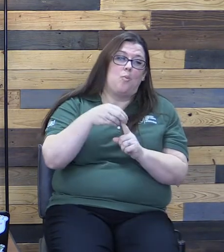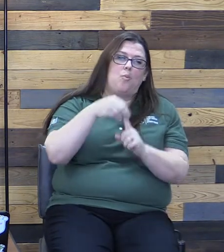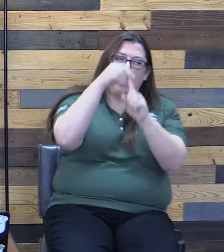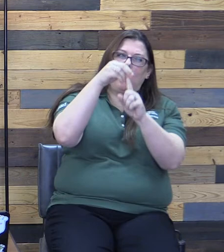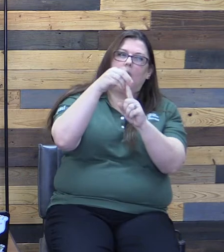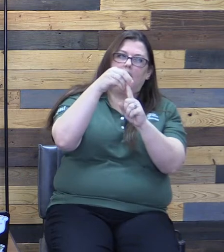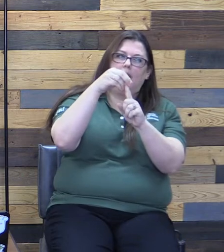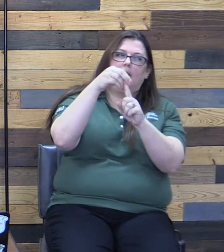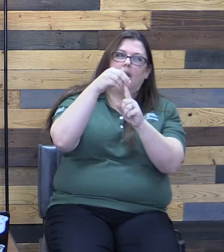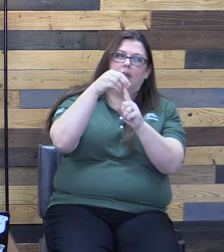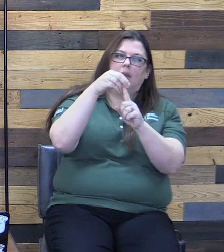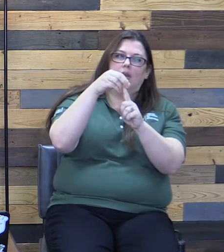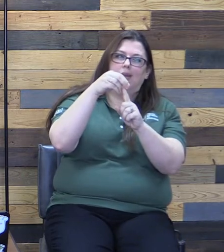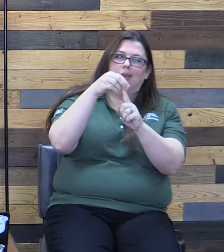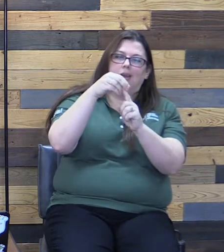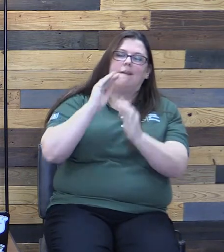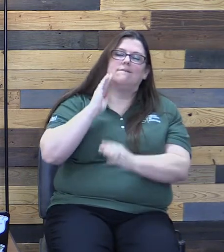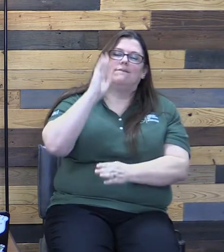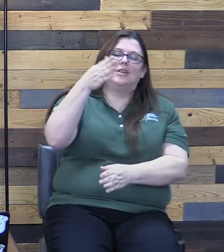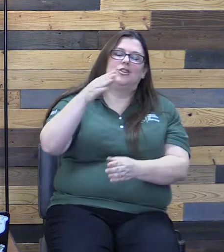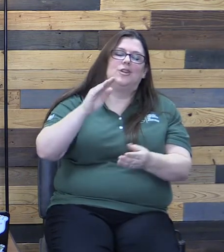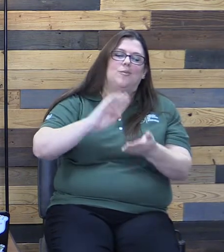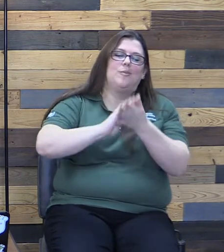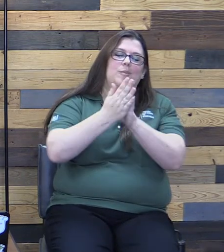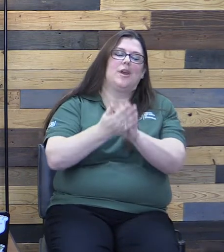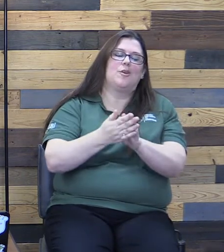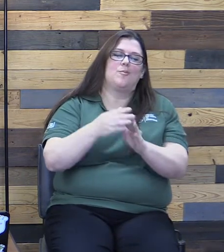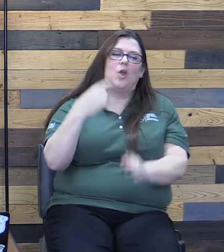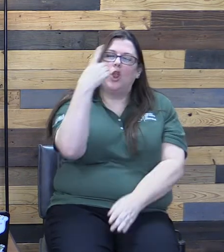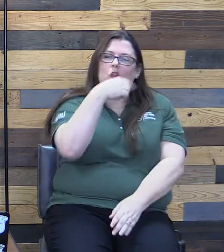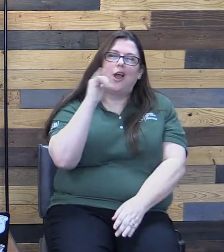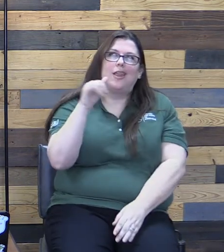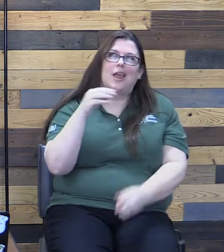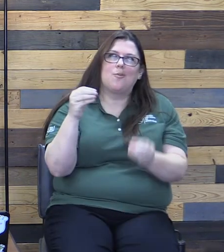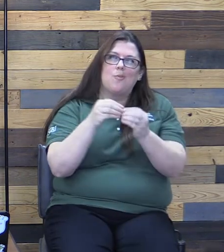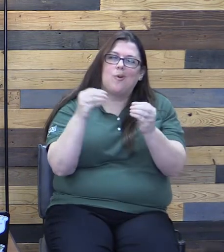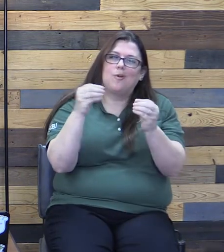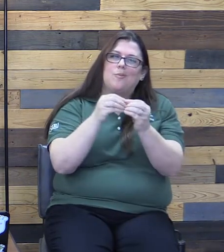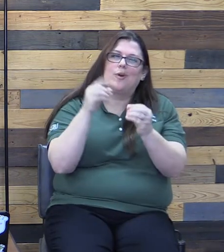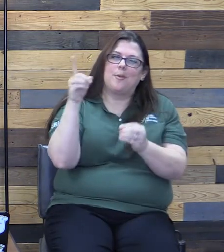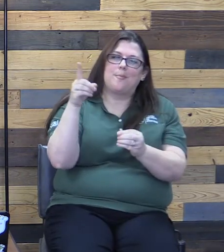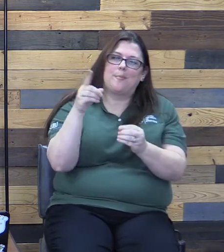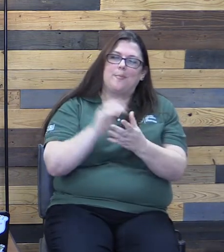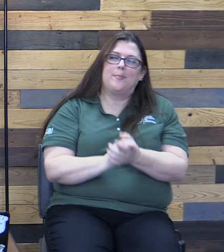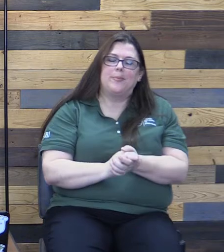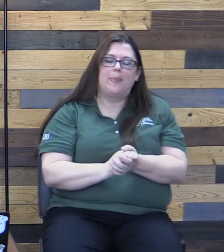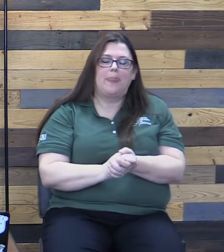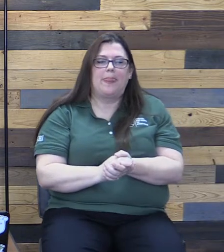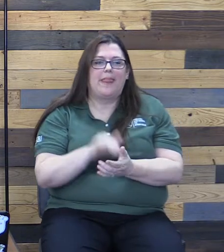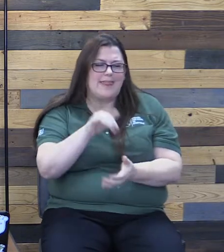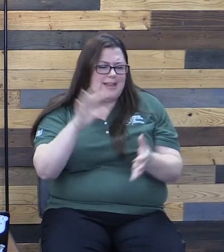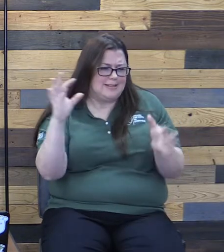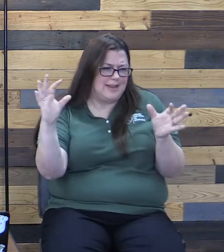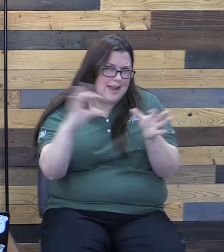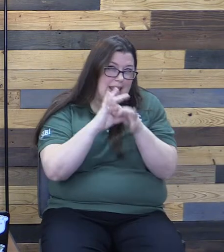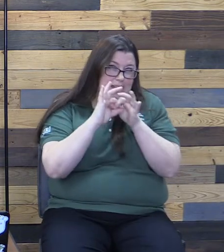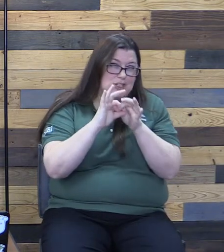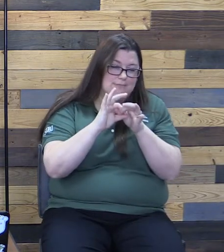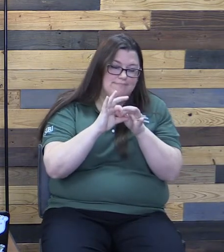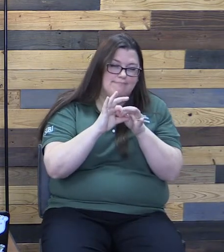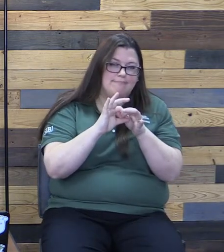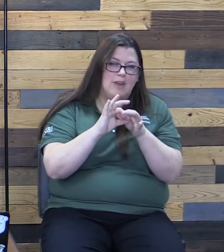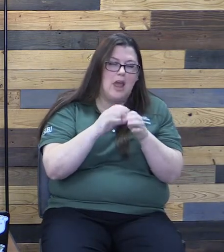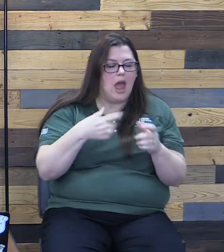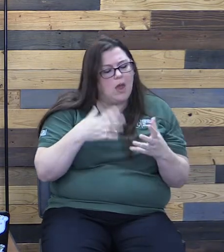ourselves looking more and more like him. So it's through this connection with him. And that's why I want to take a minute in connection with